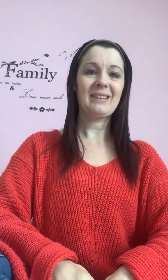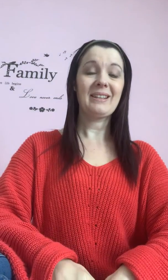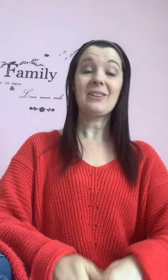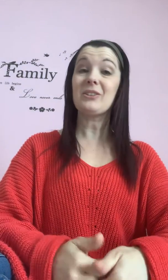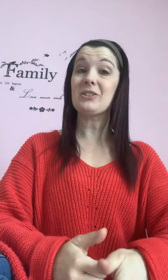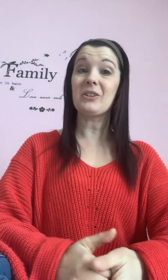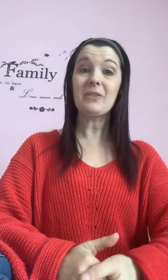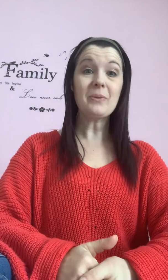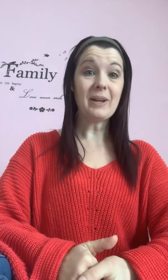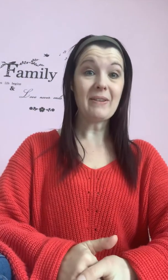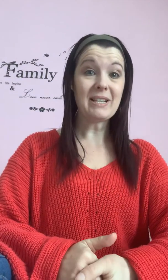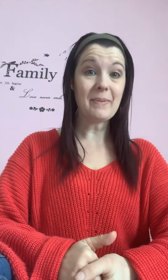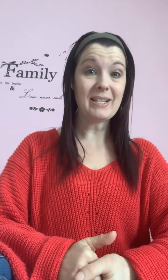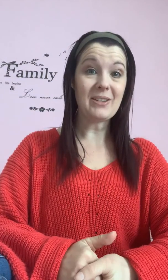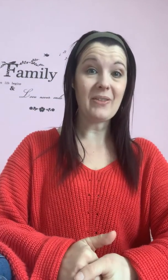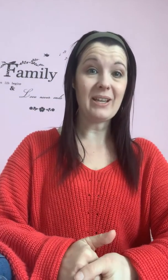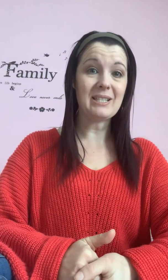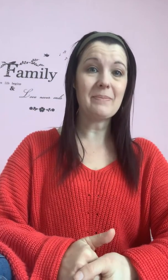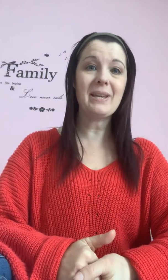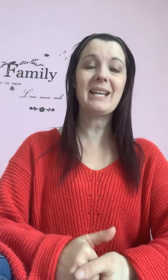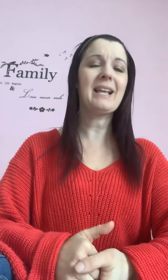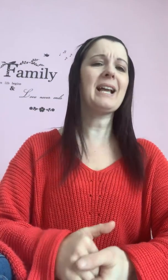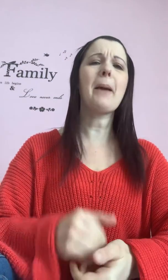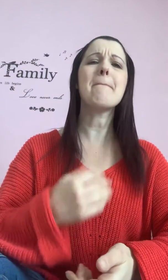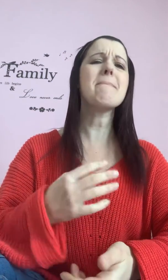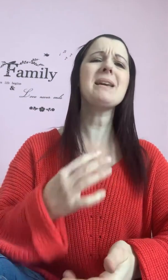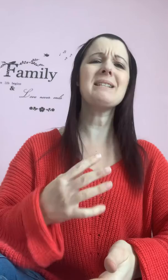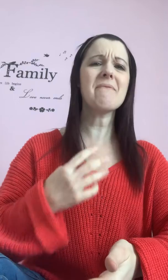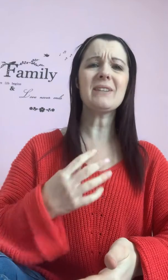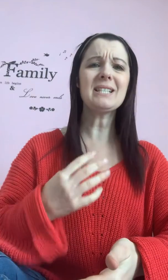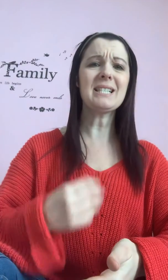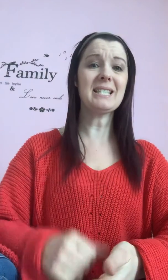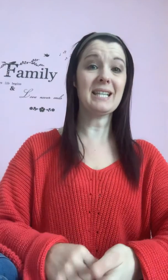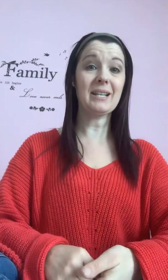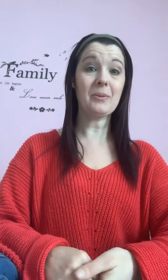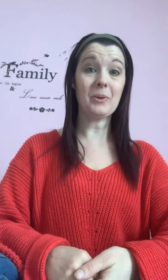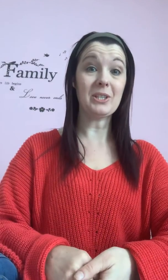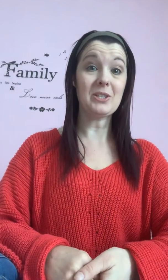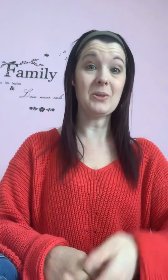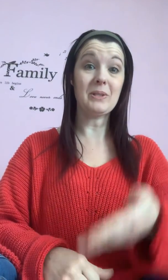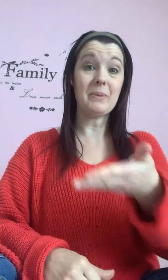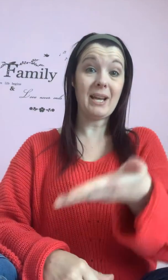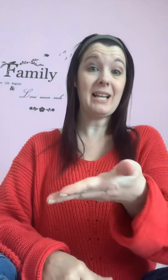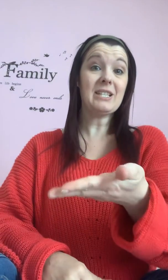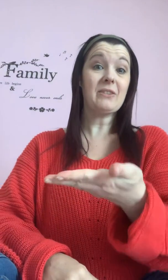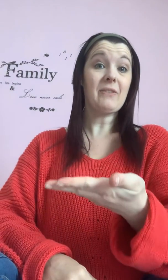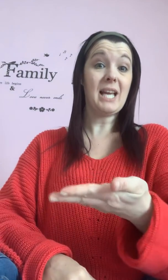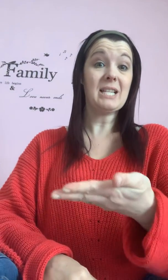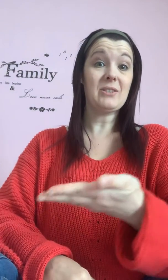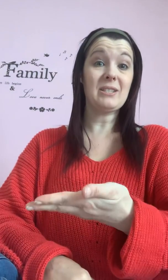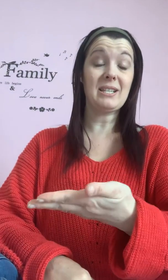Also another way of expanding on that, to make it amazing, fantastic, what you do is put your hand flat underneath,